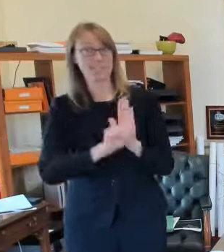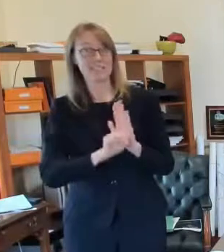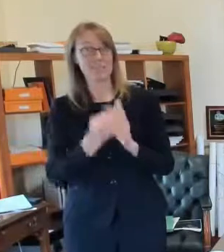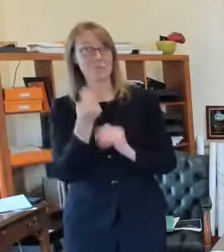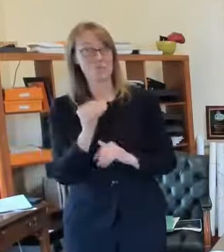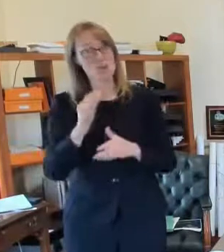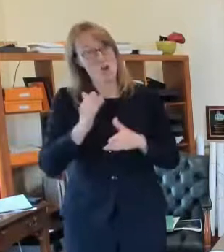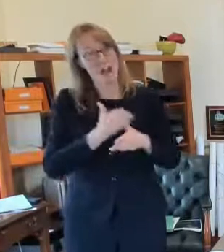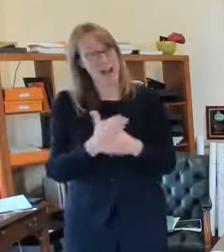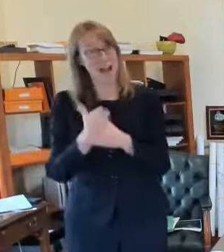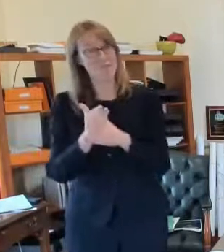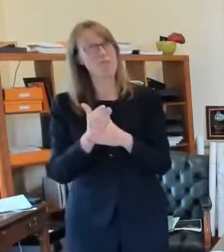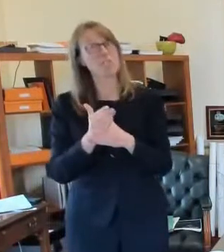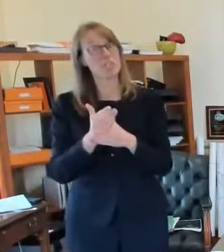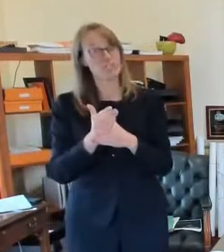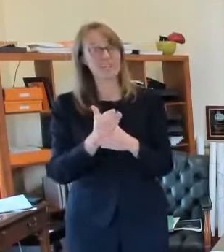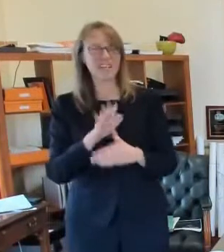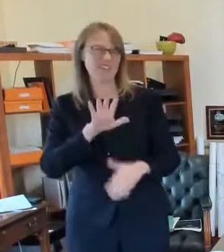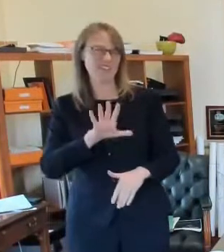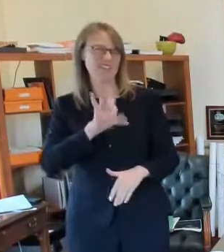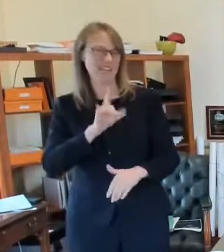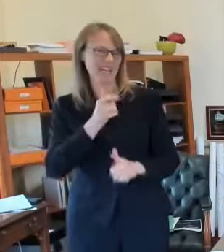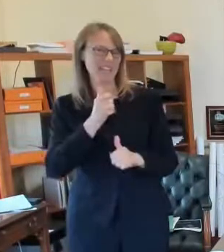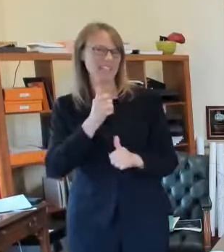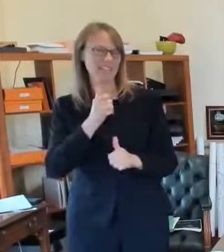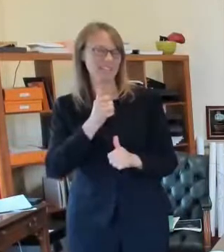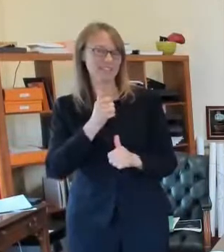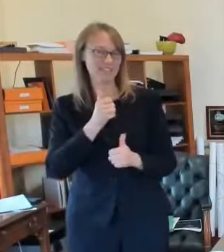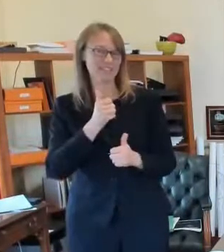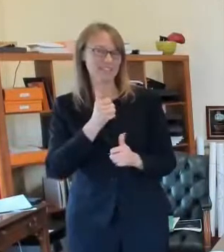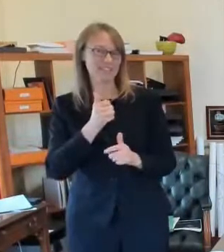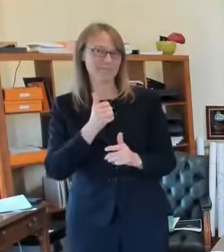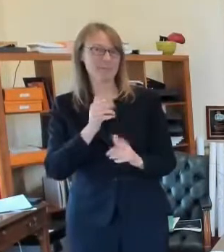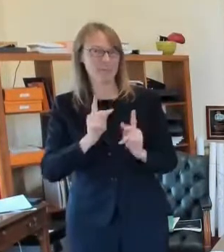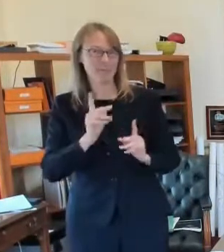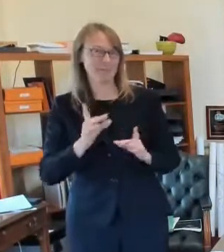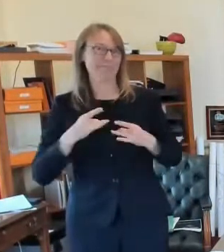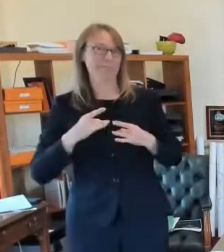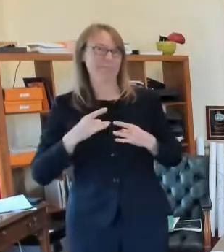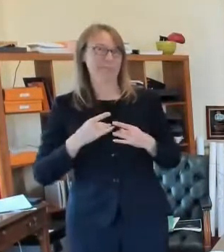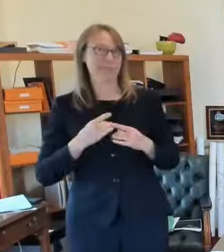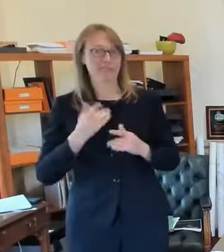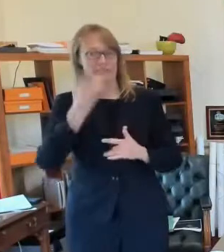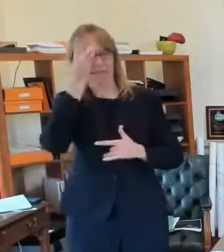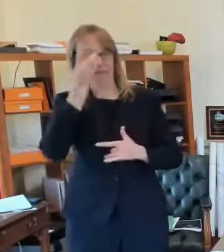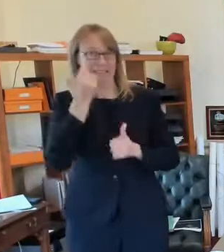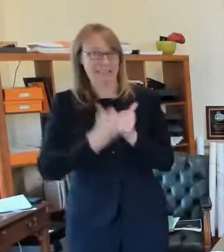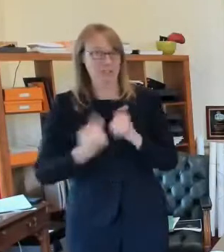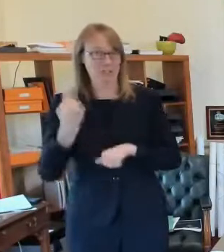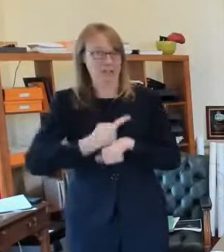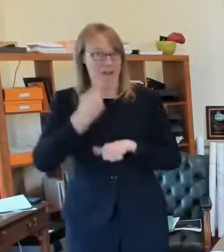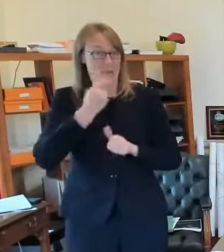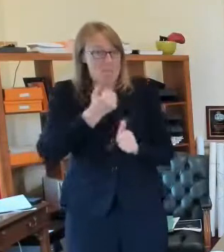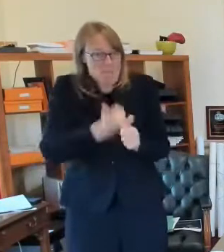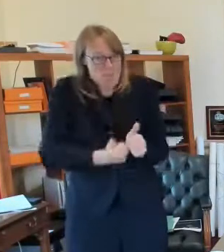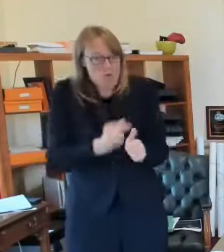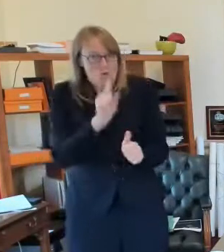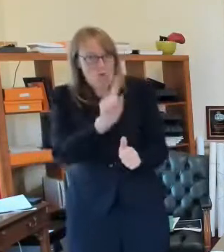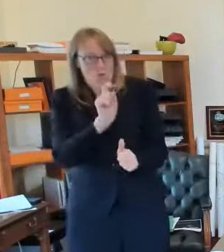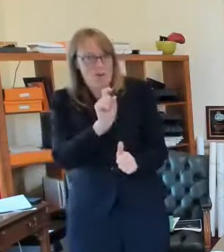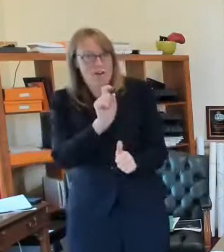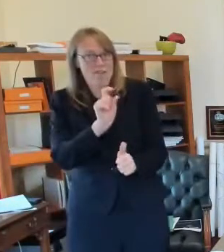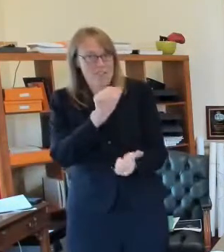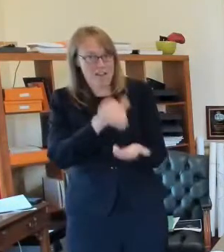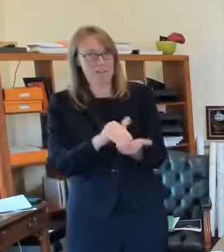average overall about 58. now all of those numbers have come down a little bit since we began tracking